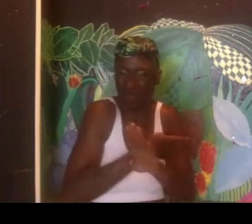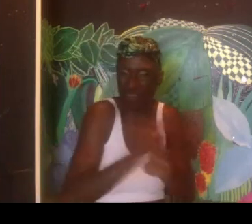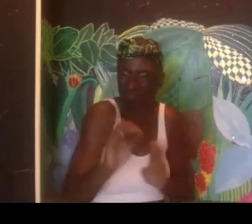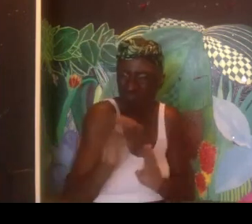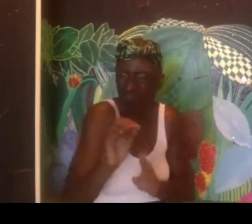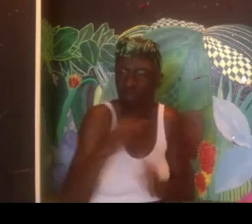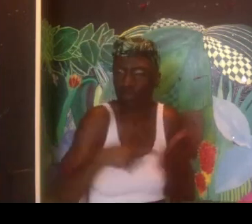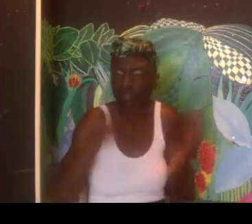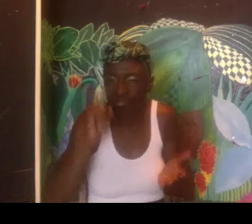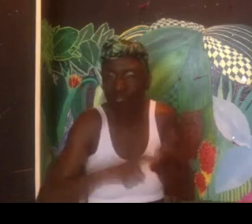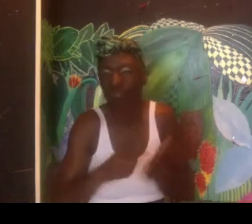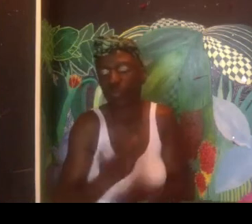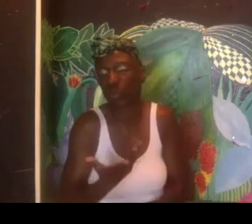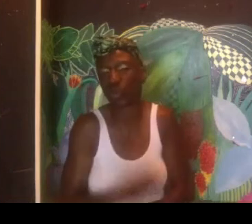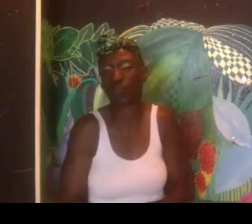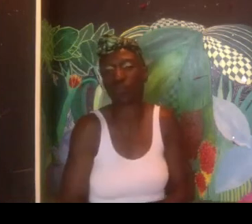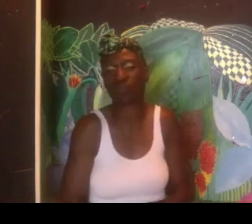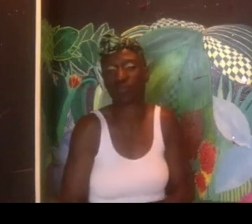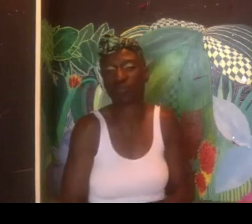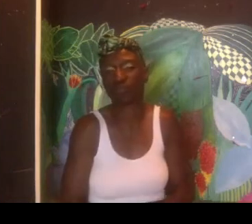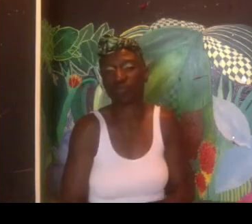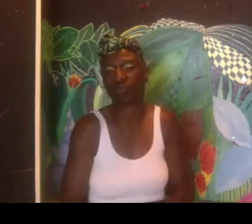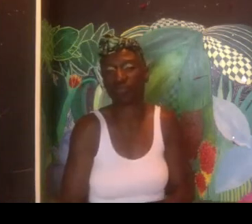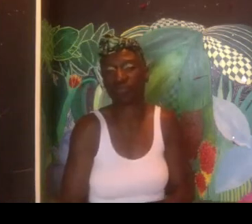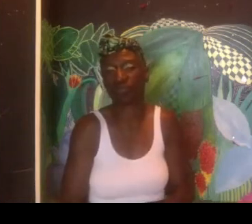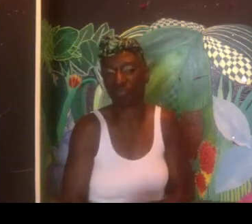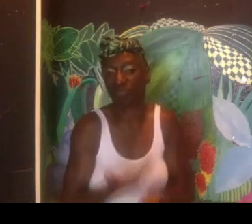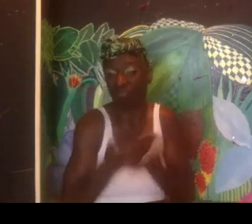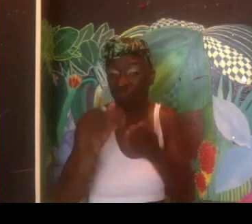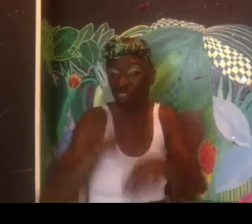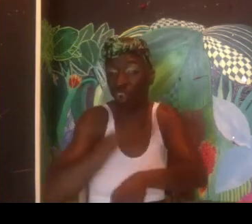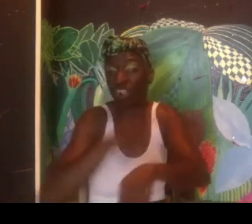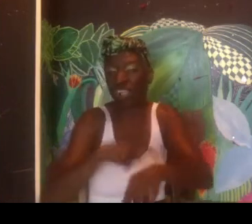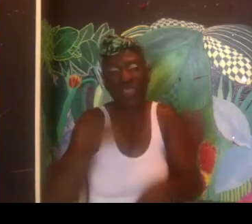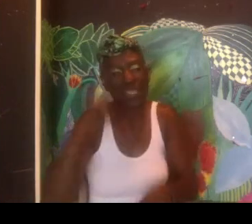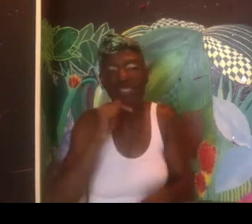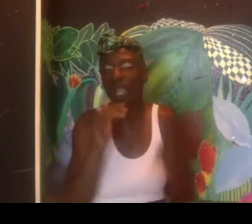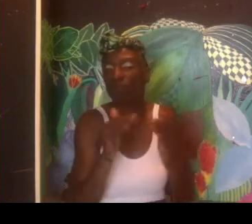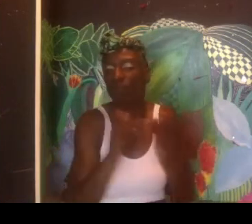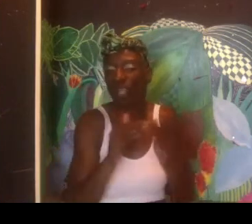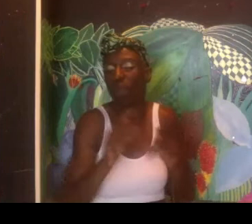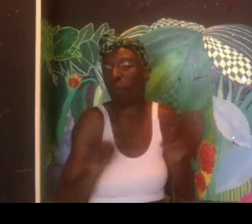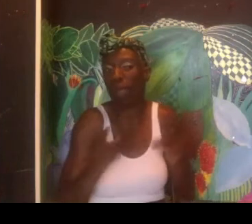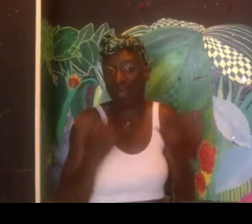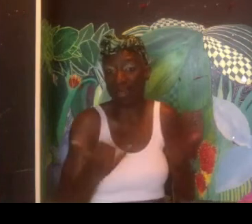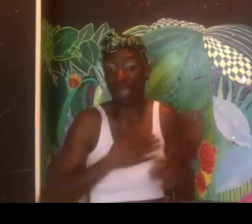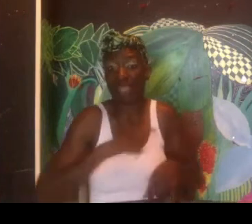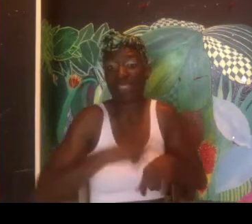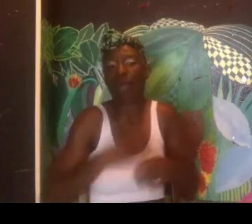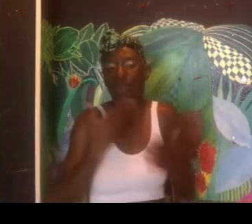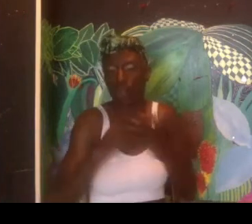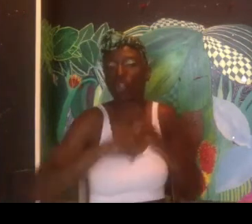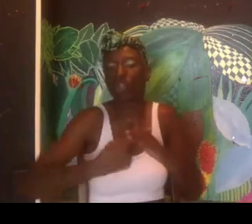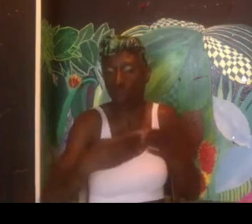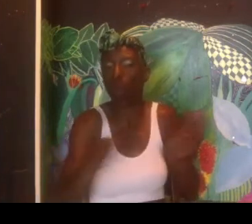And so that was a really great start, I think. But it was just too bad that there wasn't anything that was prior to that. So it was